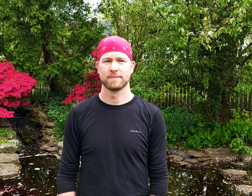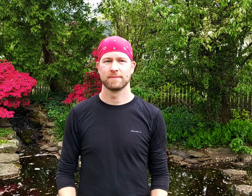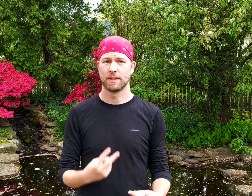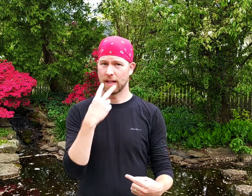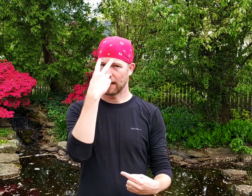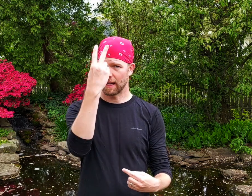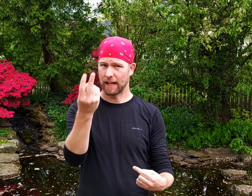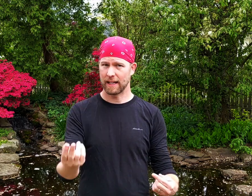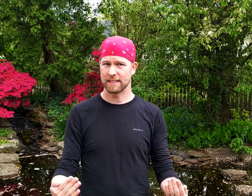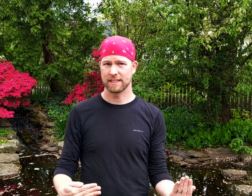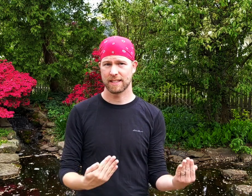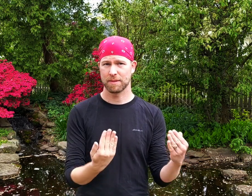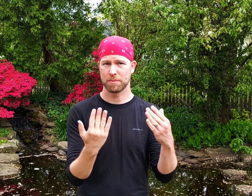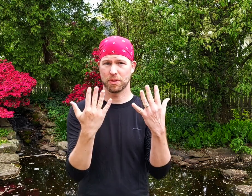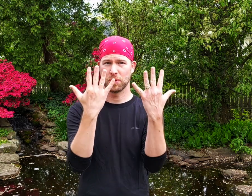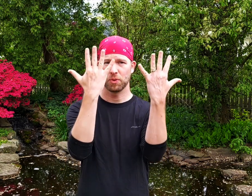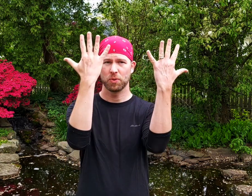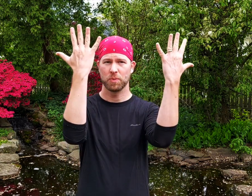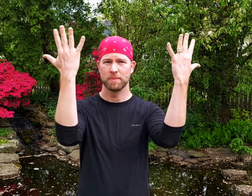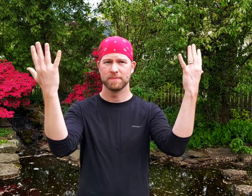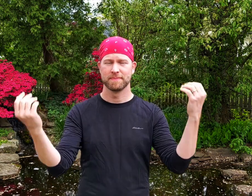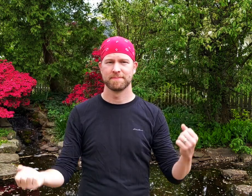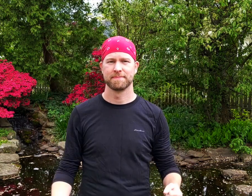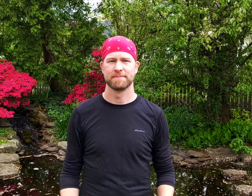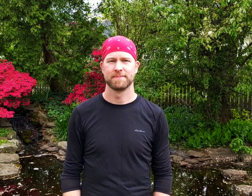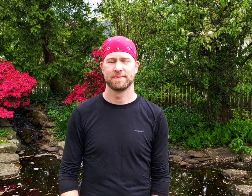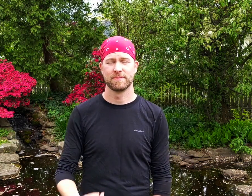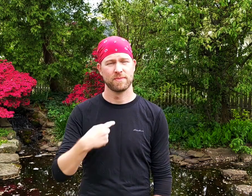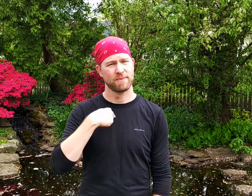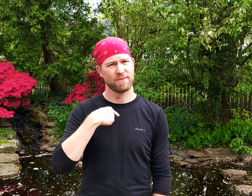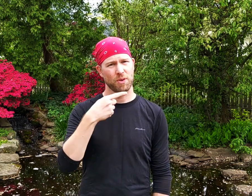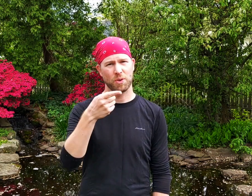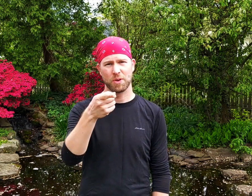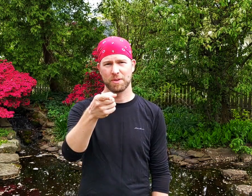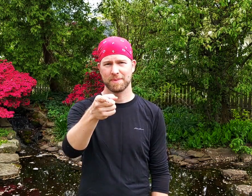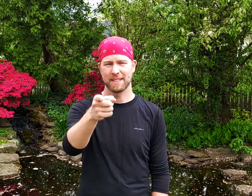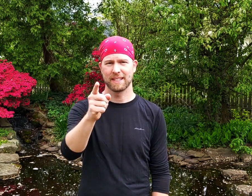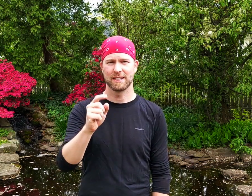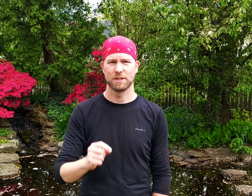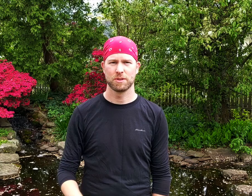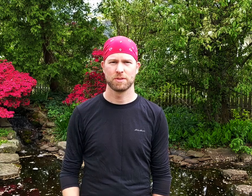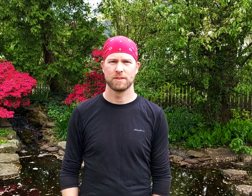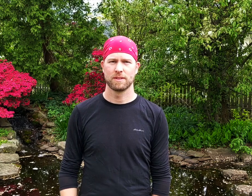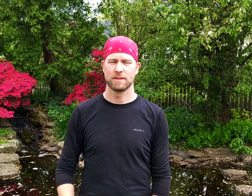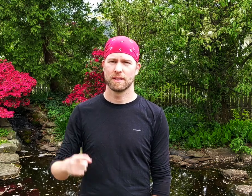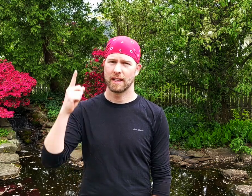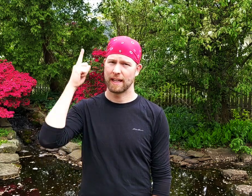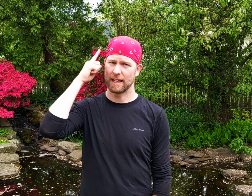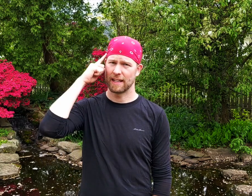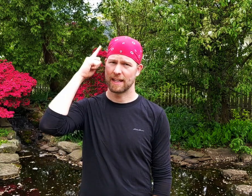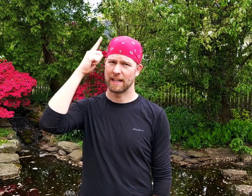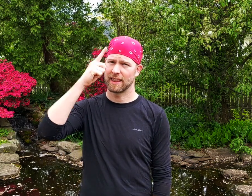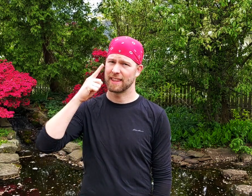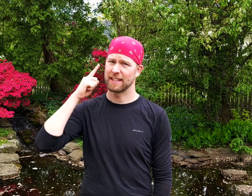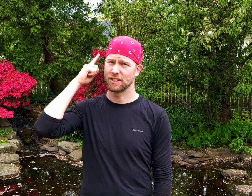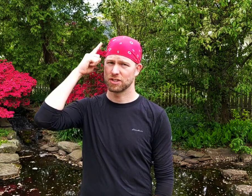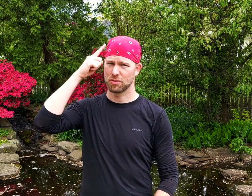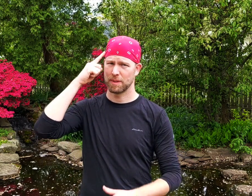I see them bloom for me and you. And I think to